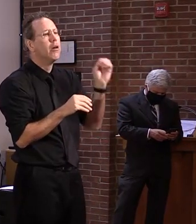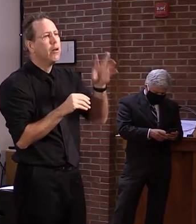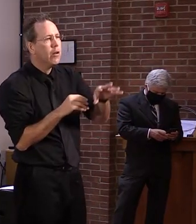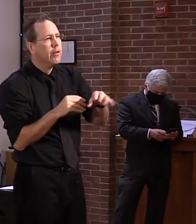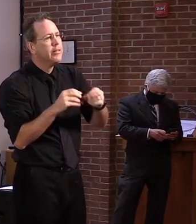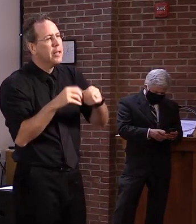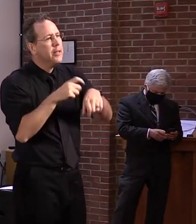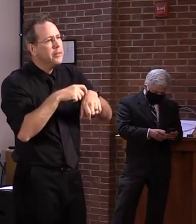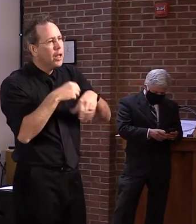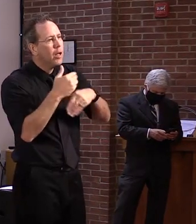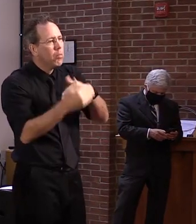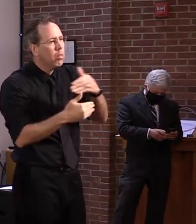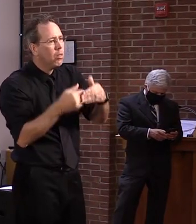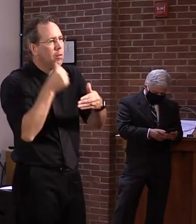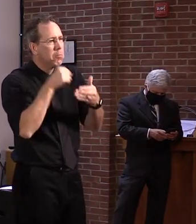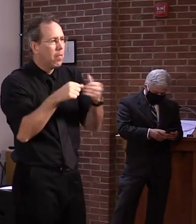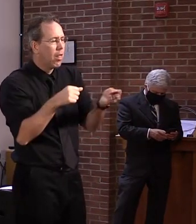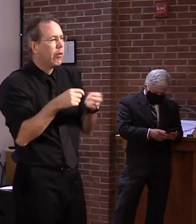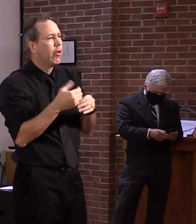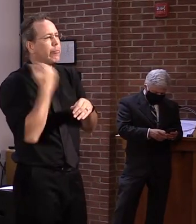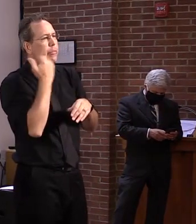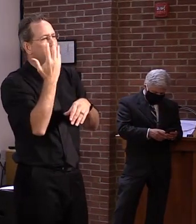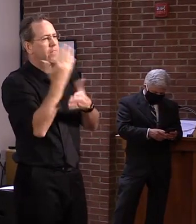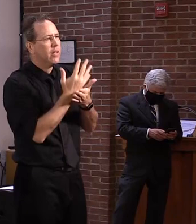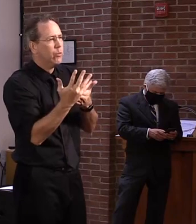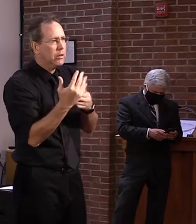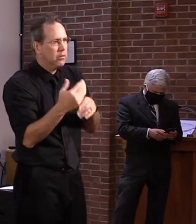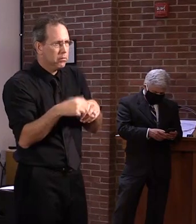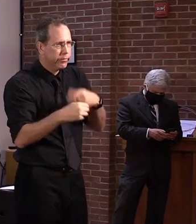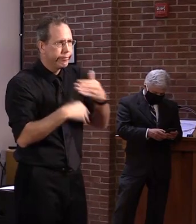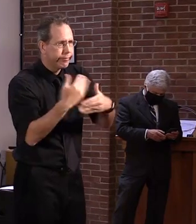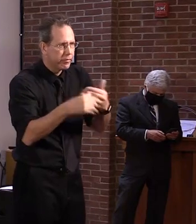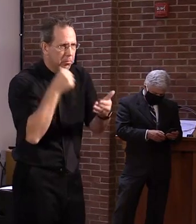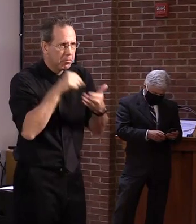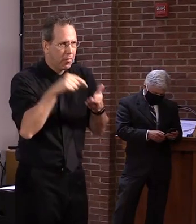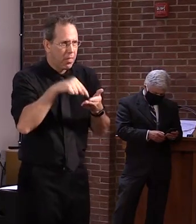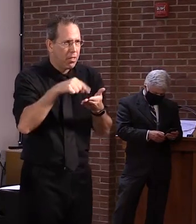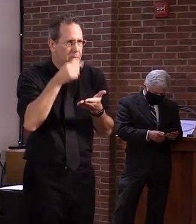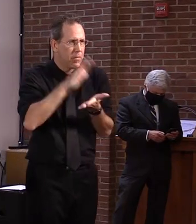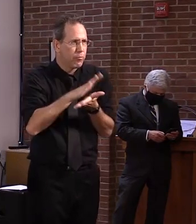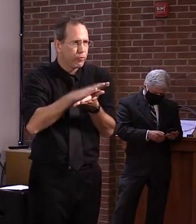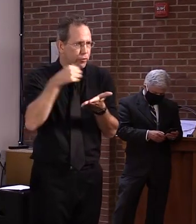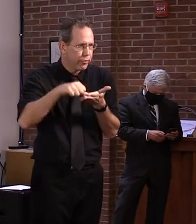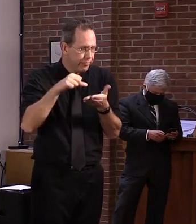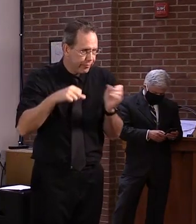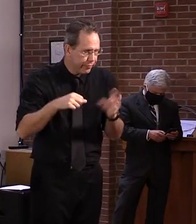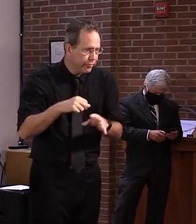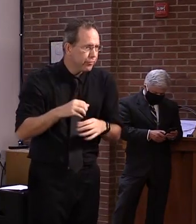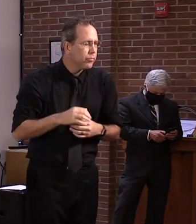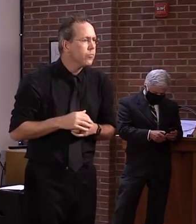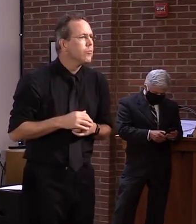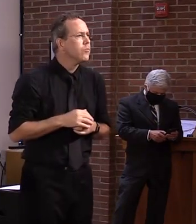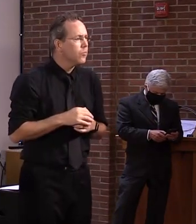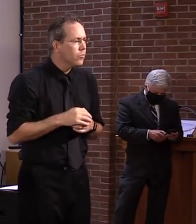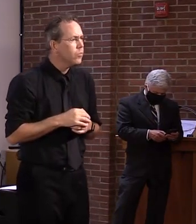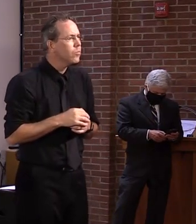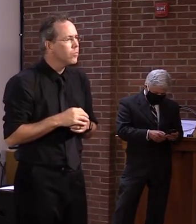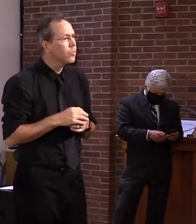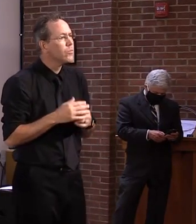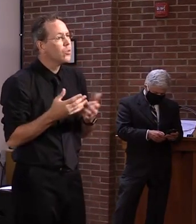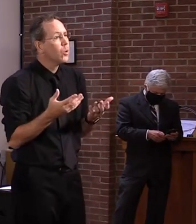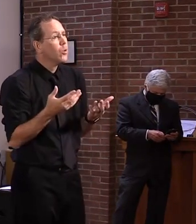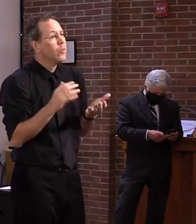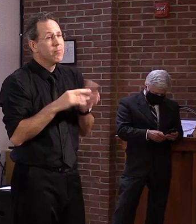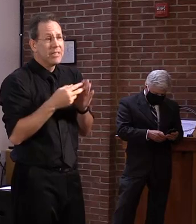-week window. Those transactions are going to be really important, and Vermonters need to come to DMV